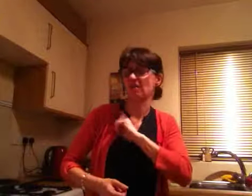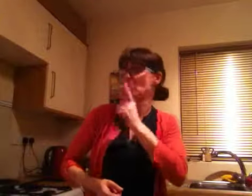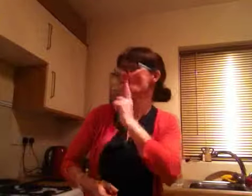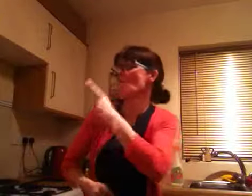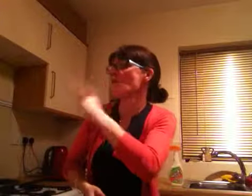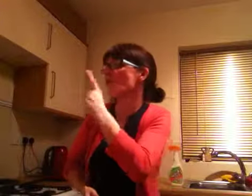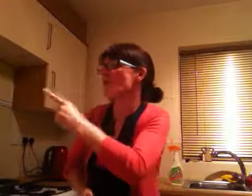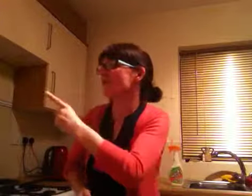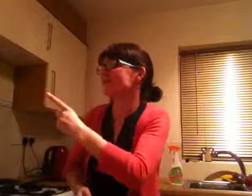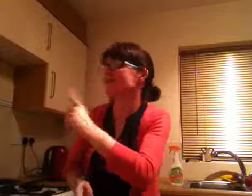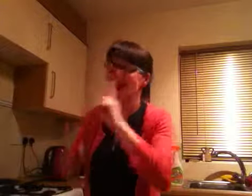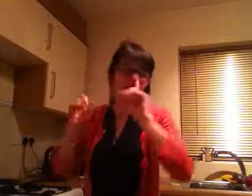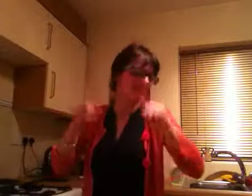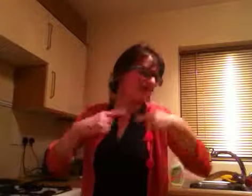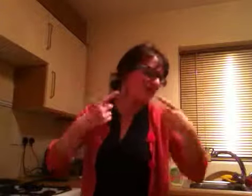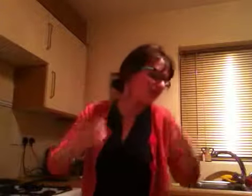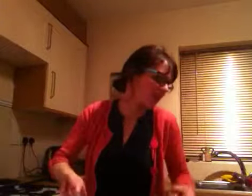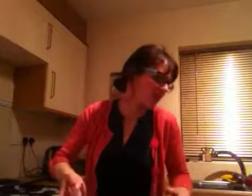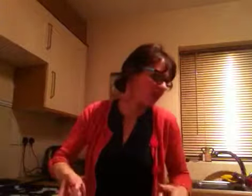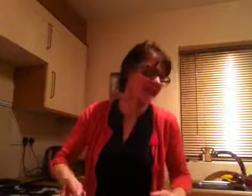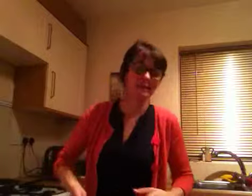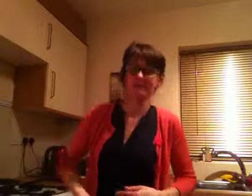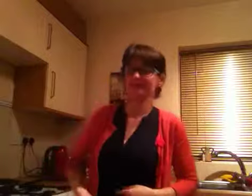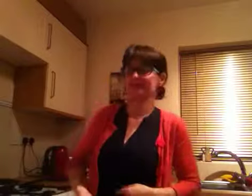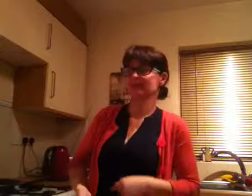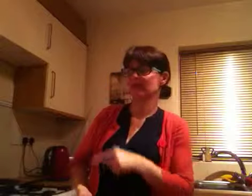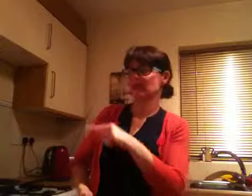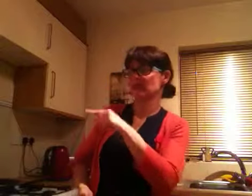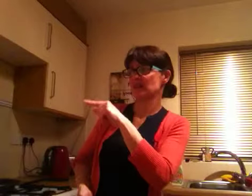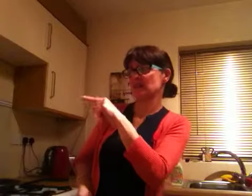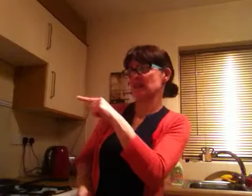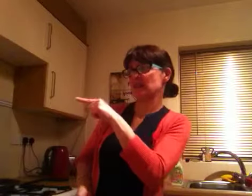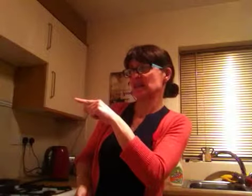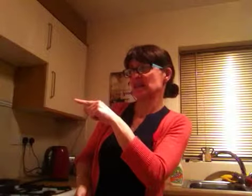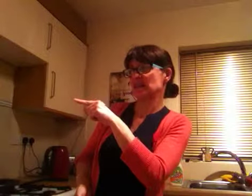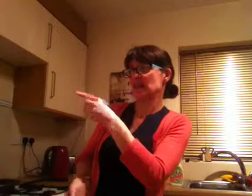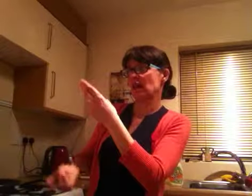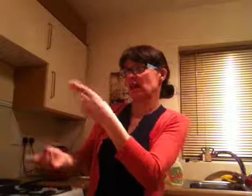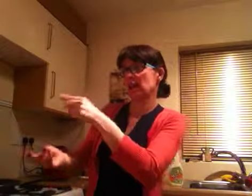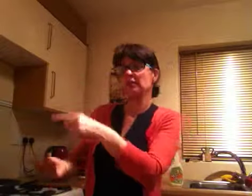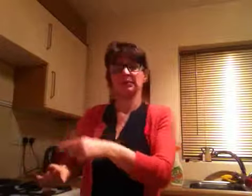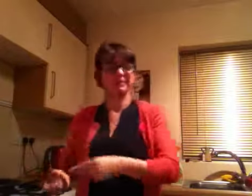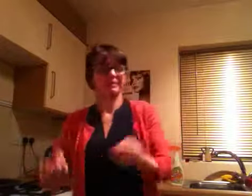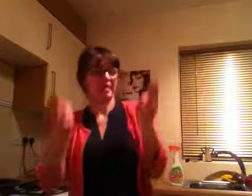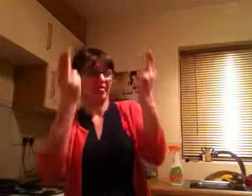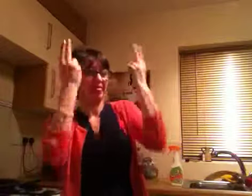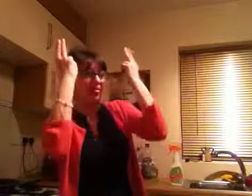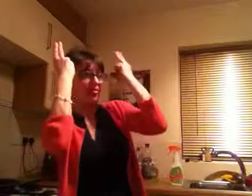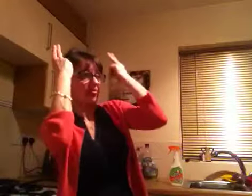could, then perhaps my cleaning lady would have accepted her role accordingly.